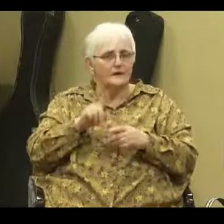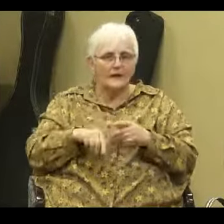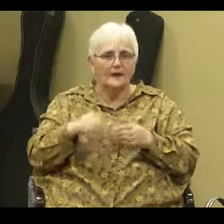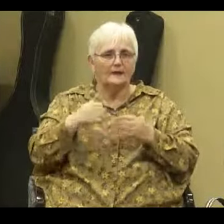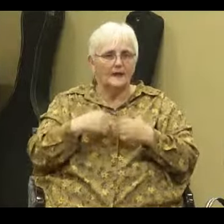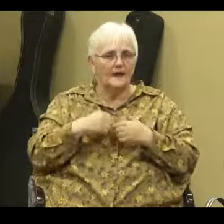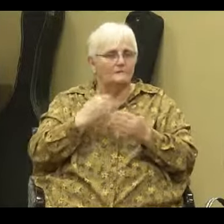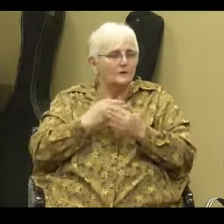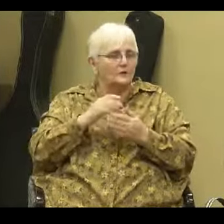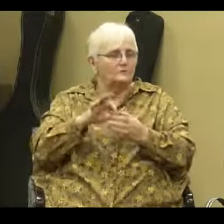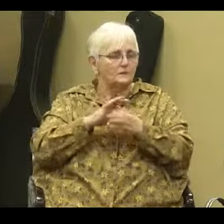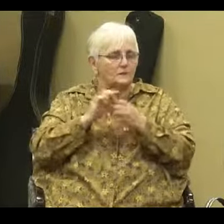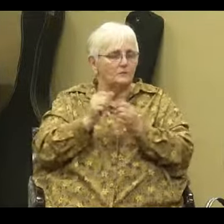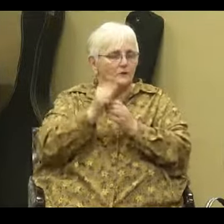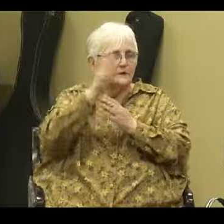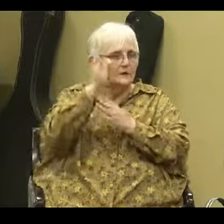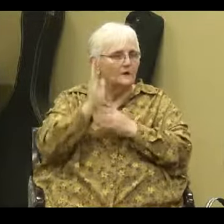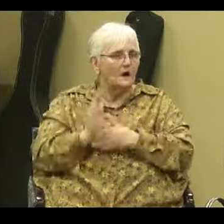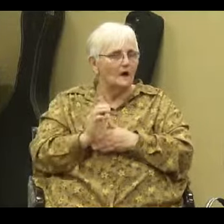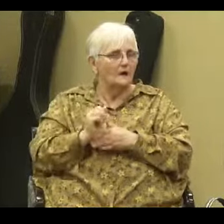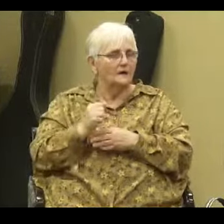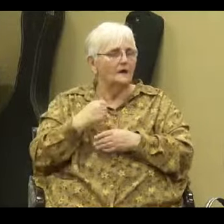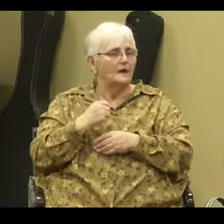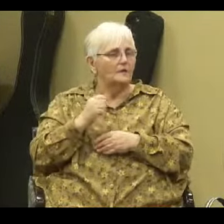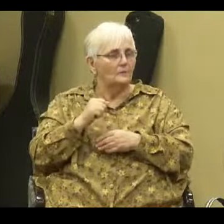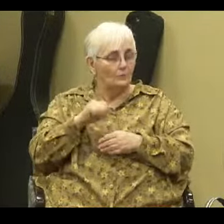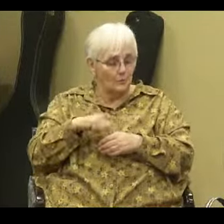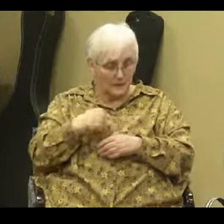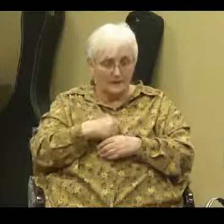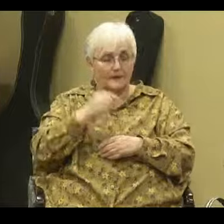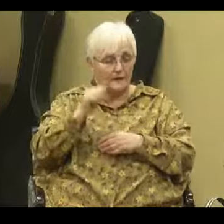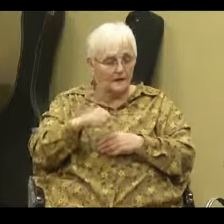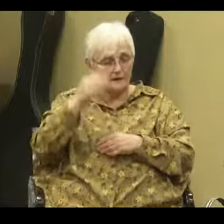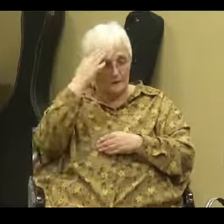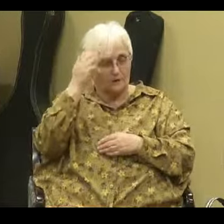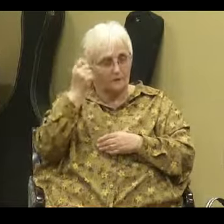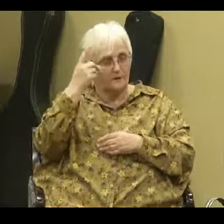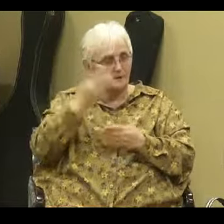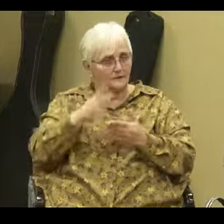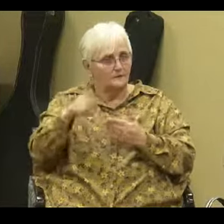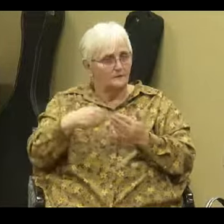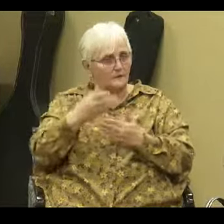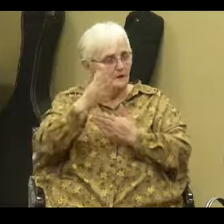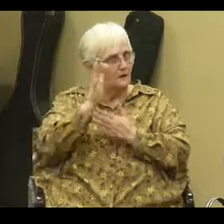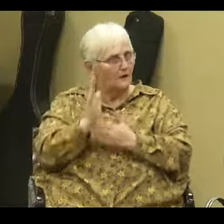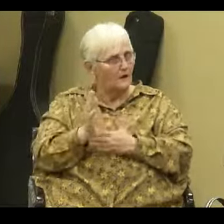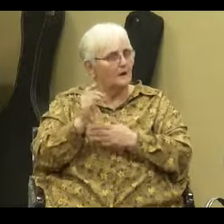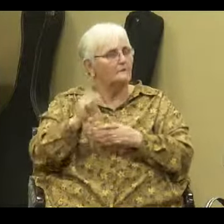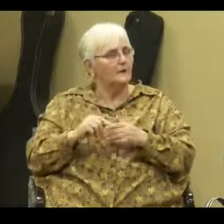intimate relationship with God, and we can know and understand things about God. But, not everything.